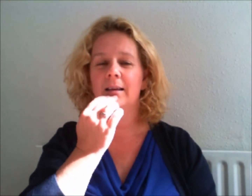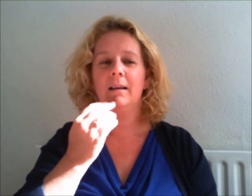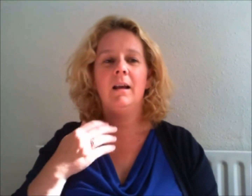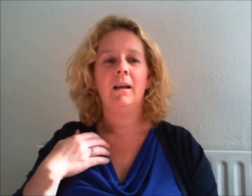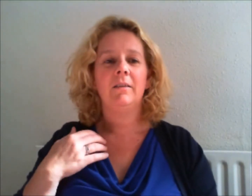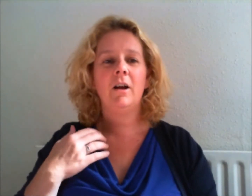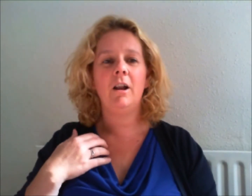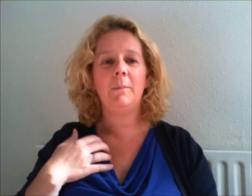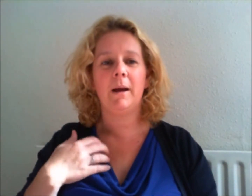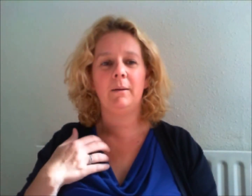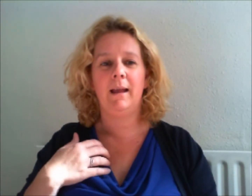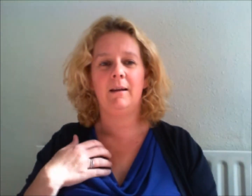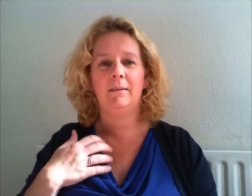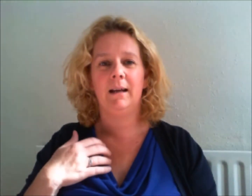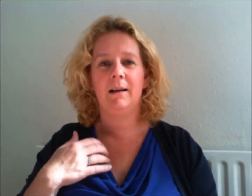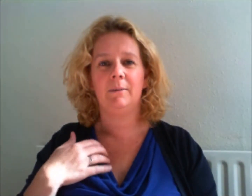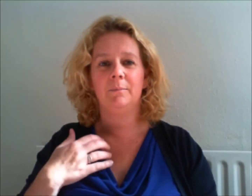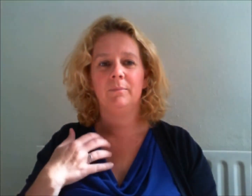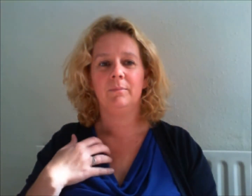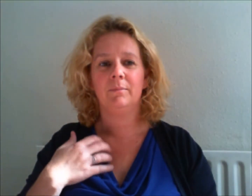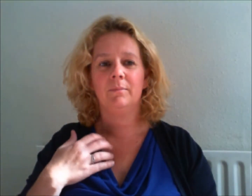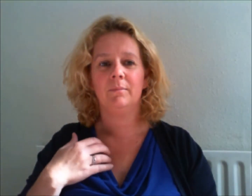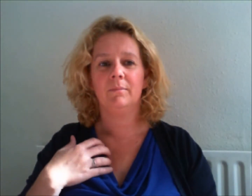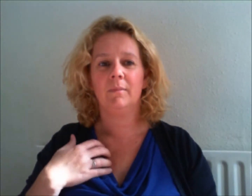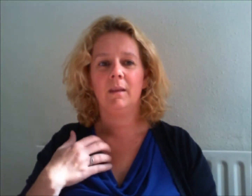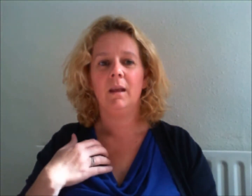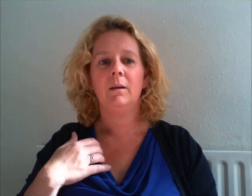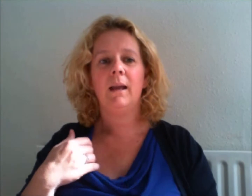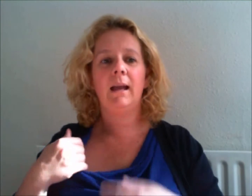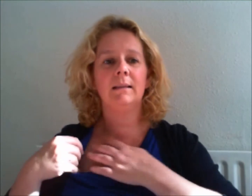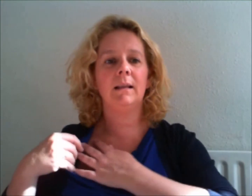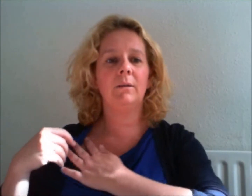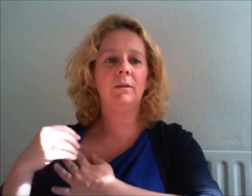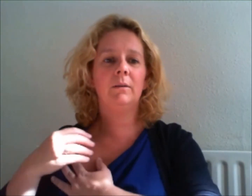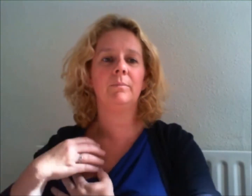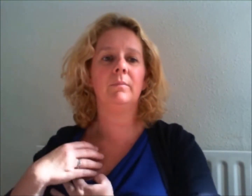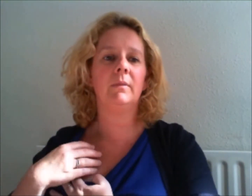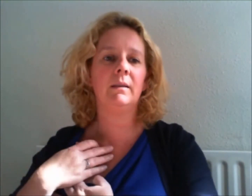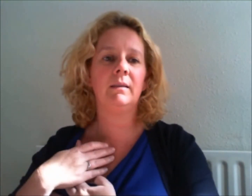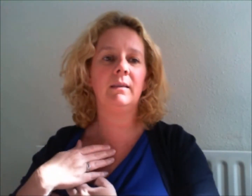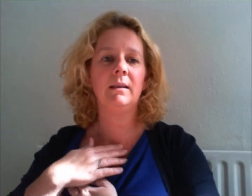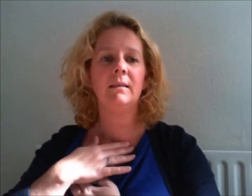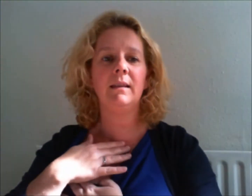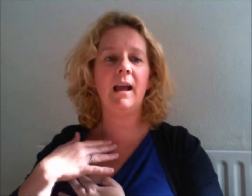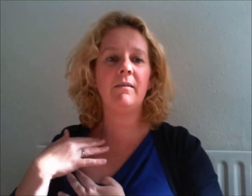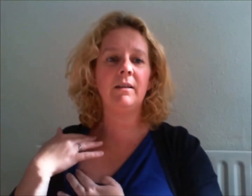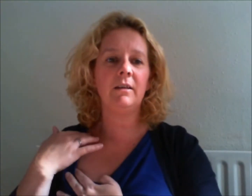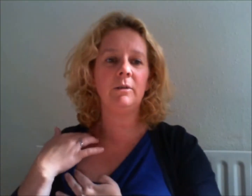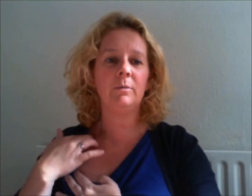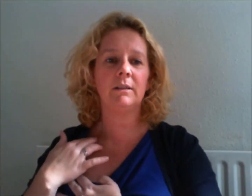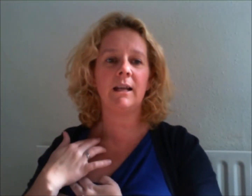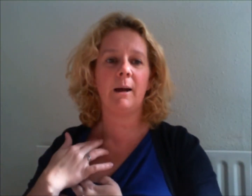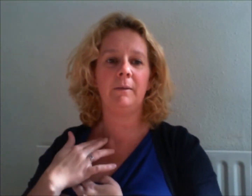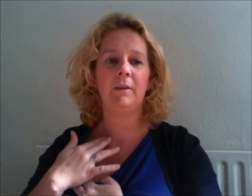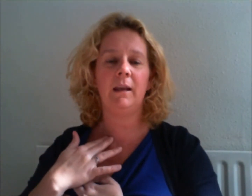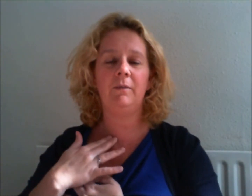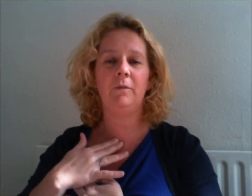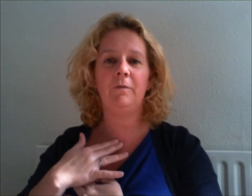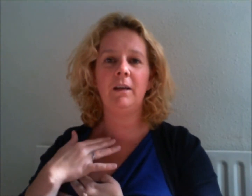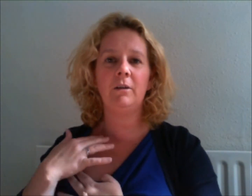The collarbone area. Okay, so the area that you want to tap if you feel